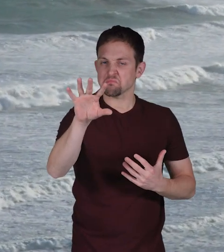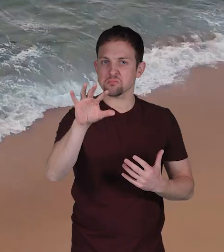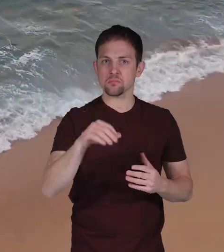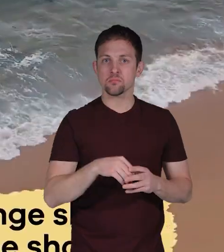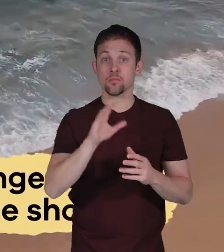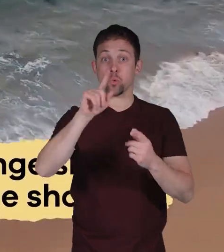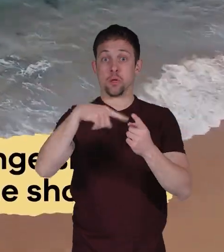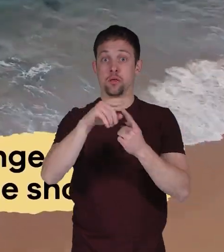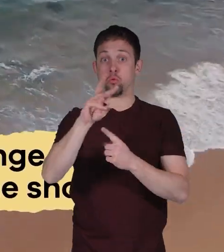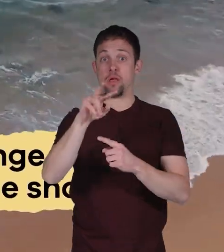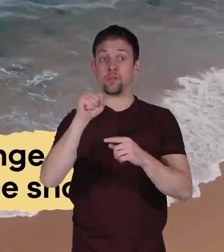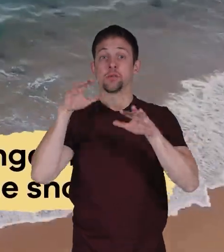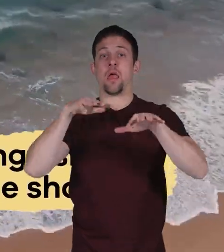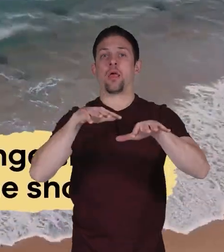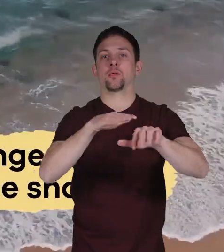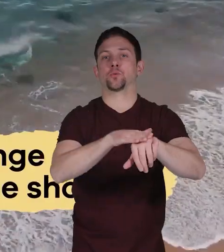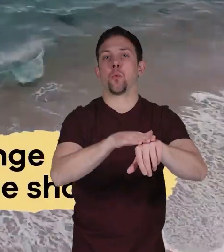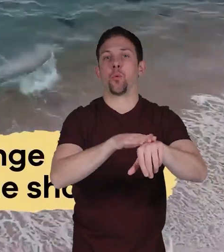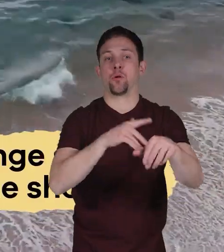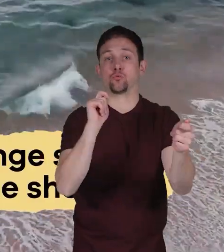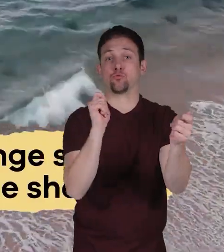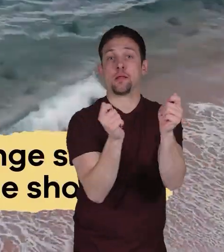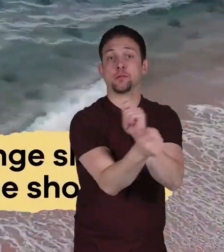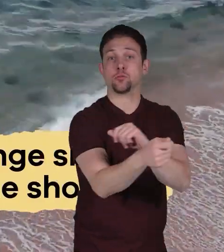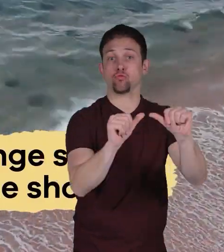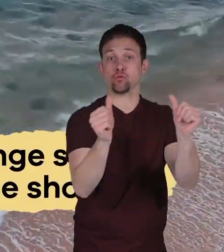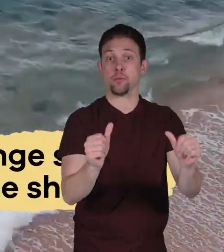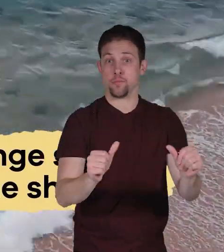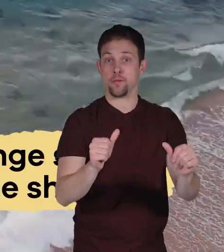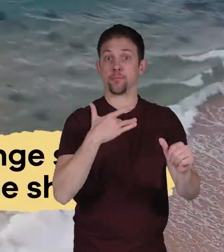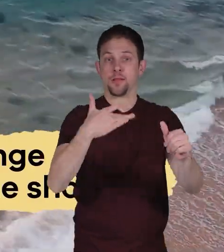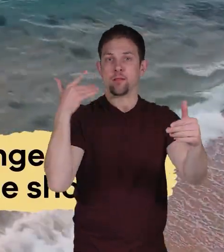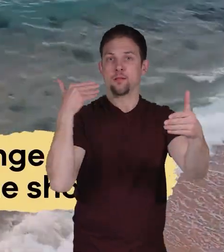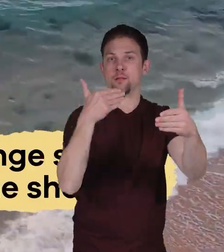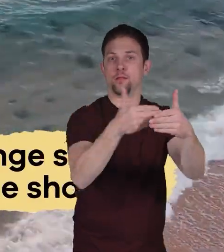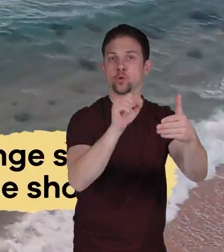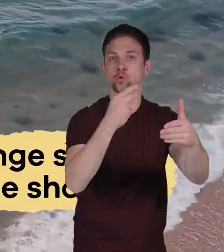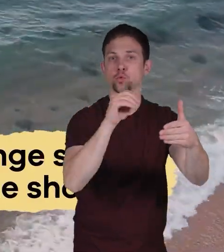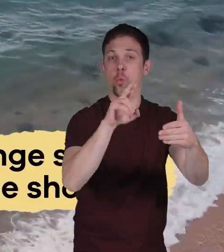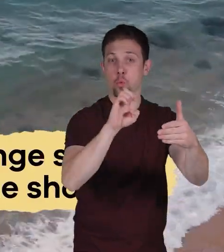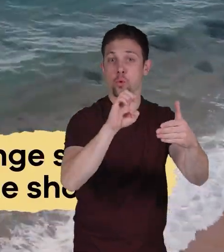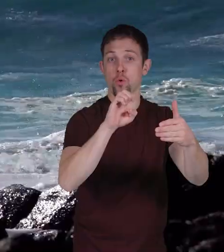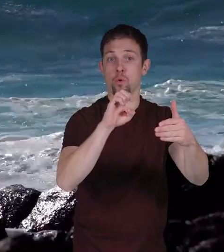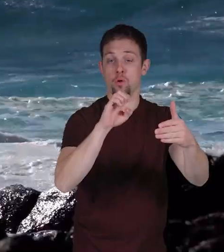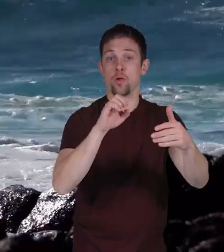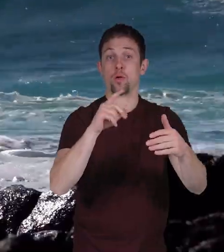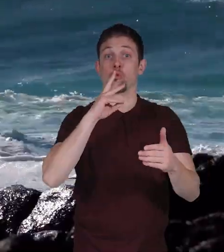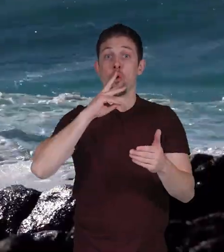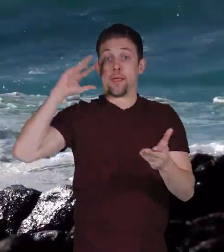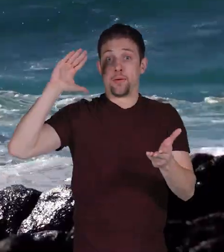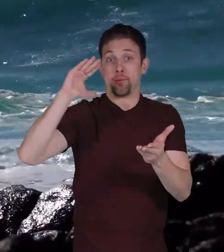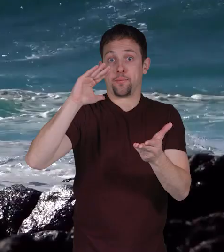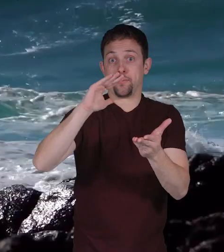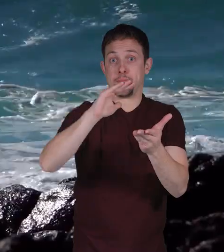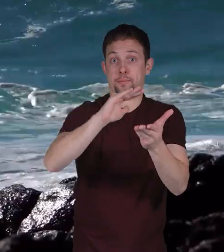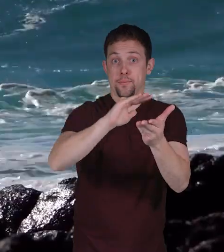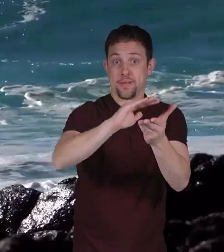Waves slow down and change shape when they get close to the shore. As the water gets shallower, the